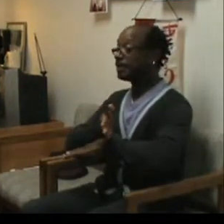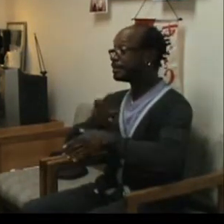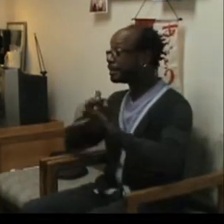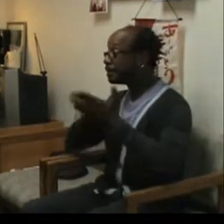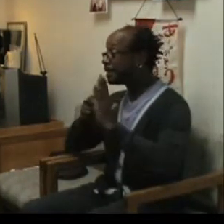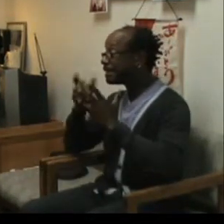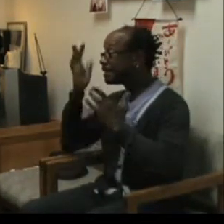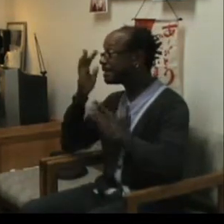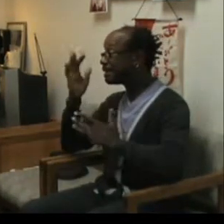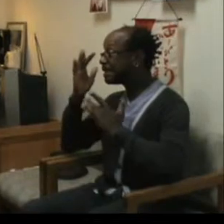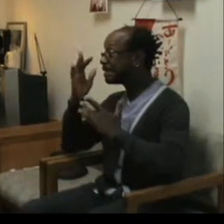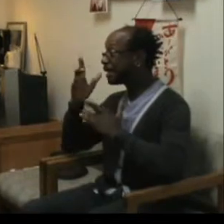disease and malfunction is gone?